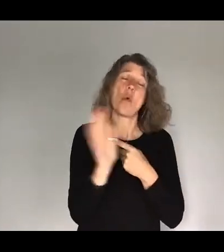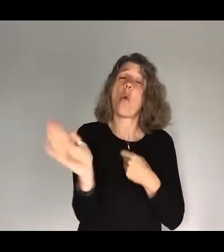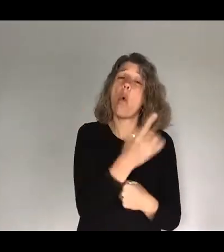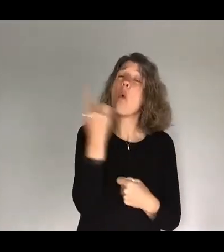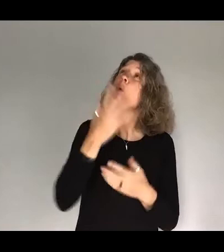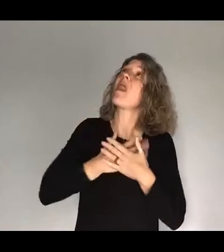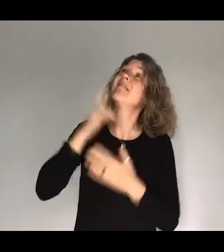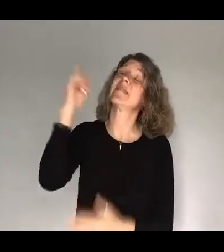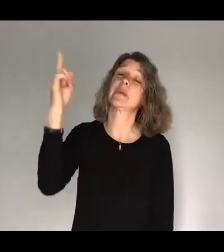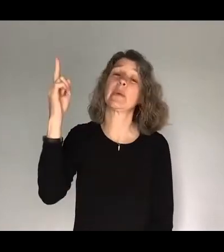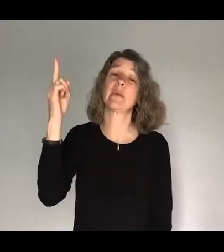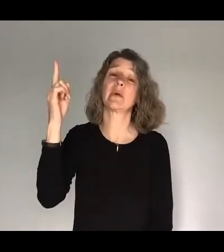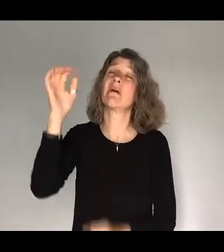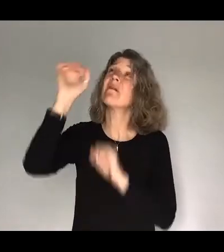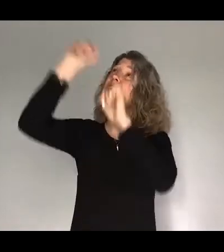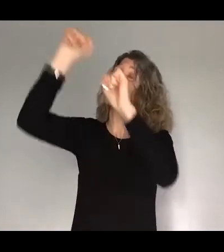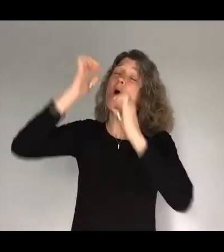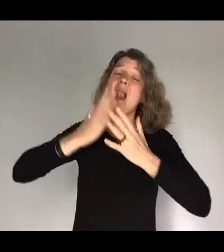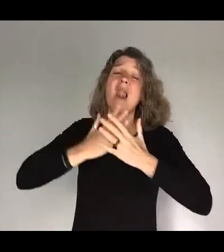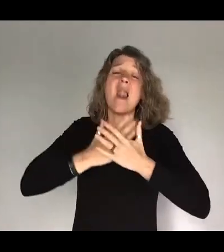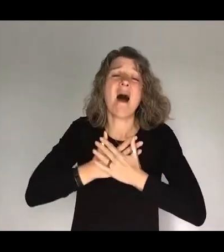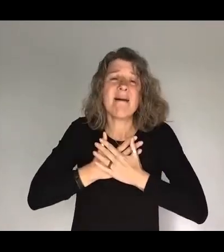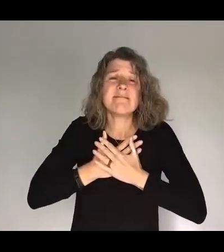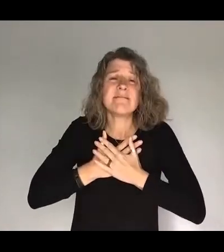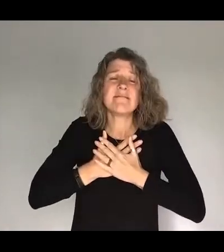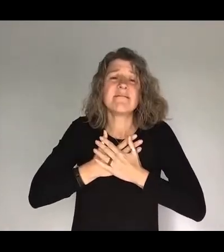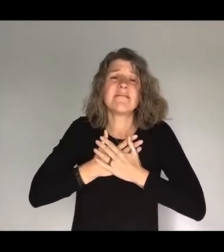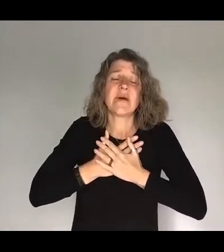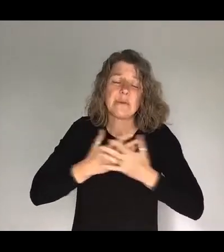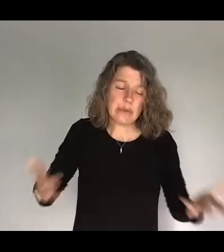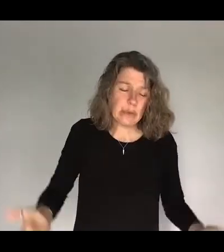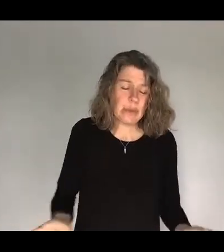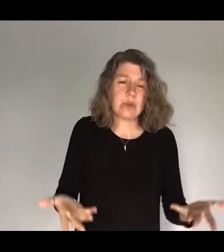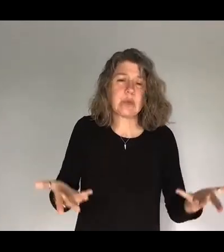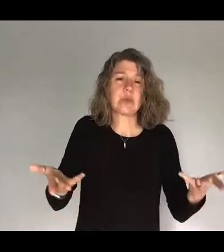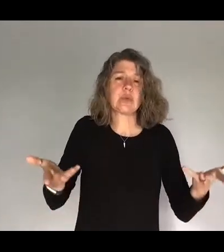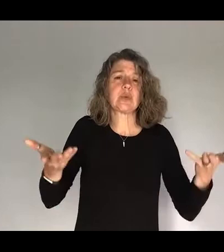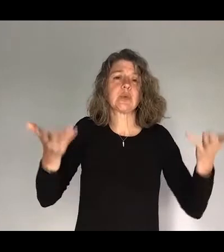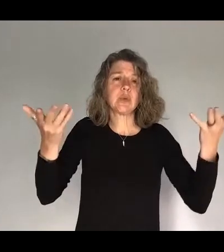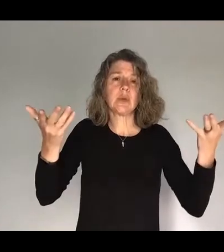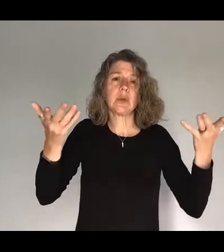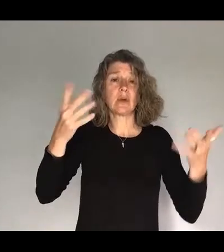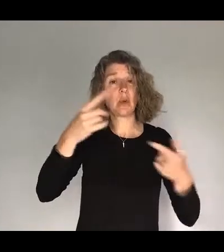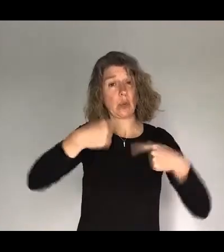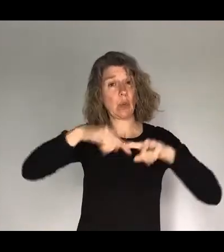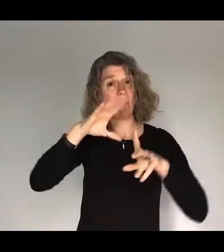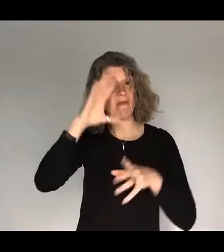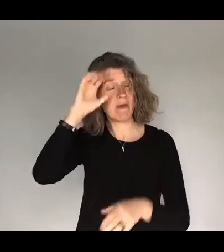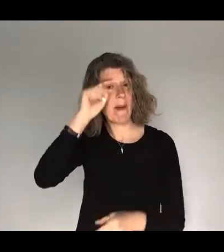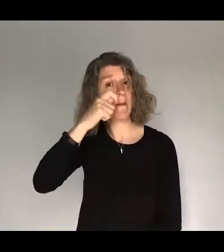and for your love to rise up. Lord, we remember Ukraine. And we pray for those